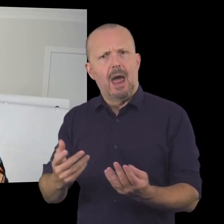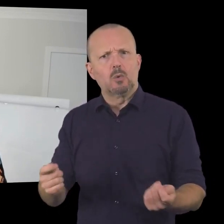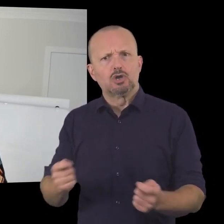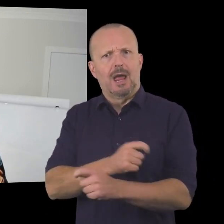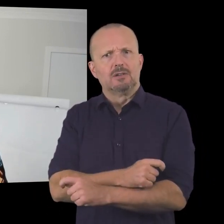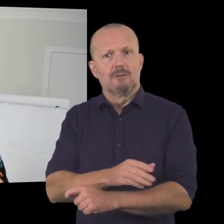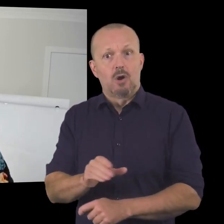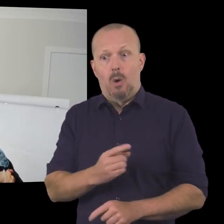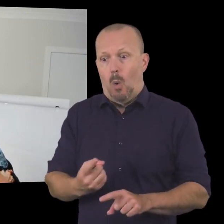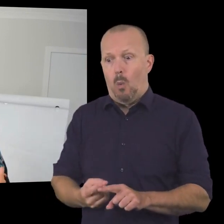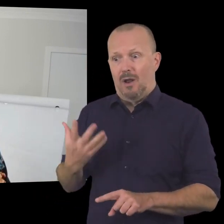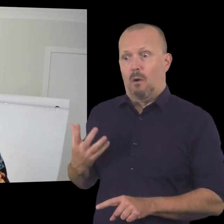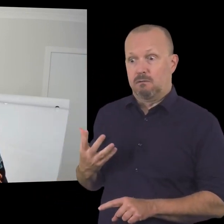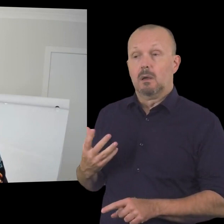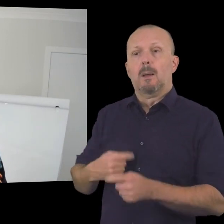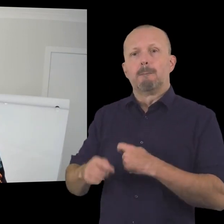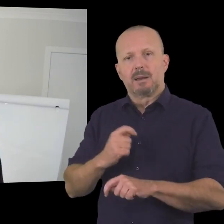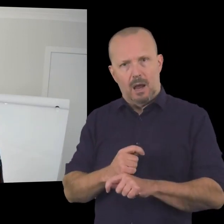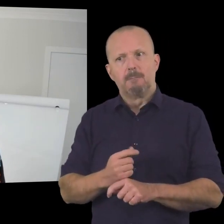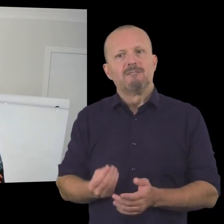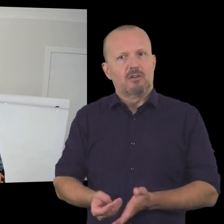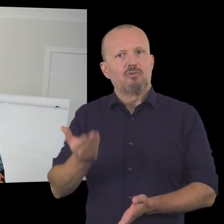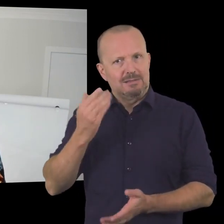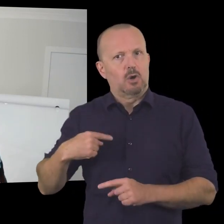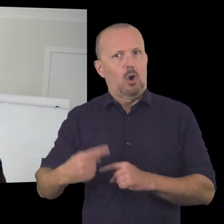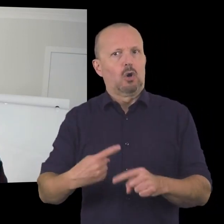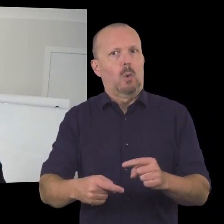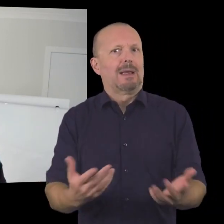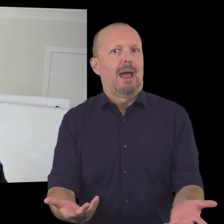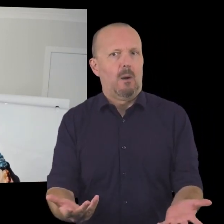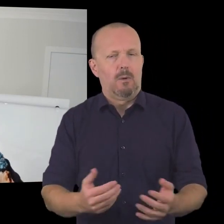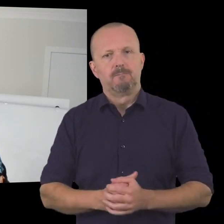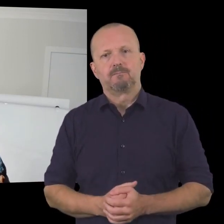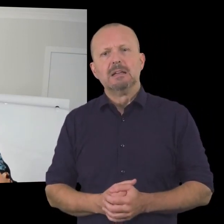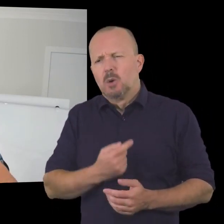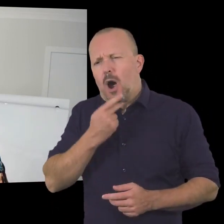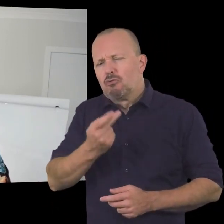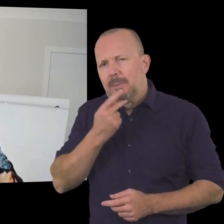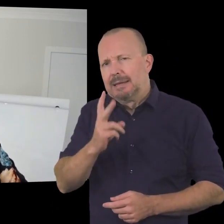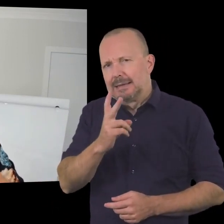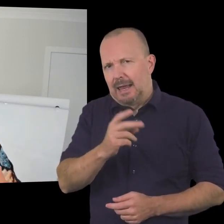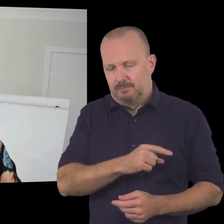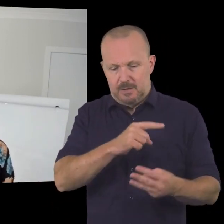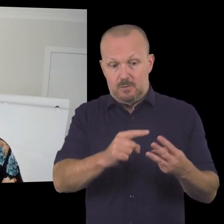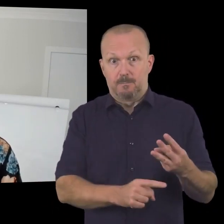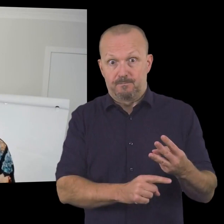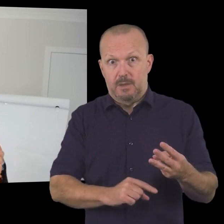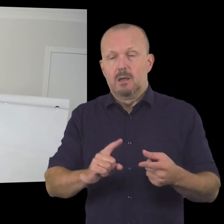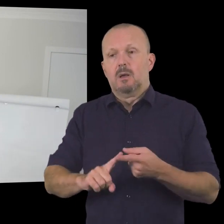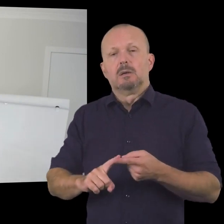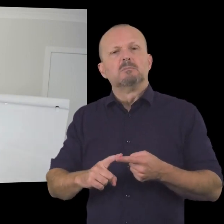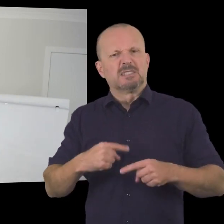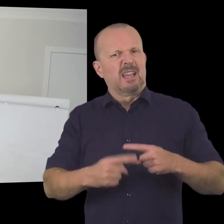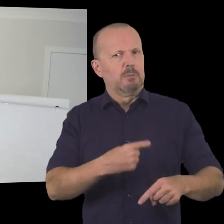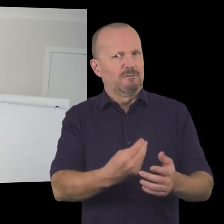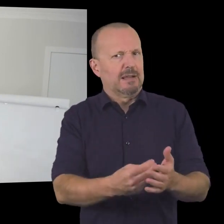about what are some ways that you can move from one-offs in an income stream to ongoing to raising funds in an ongoing basis so i'm